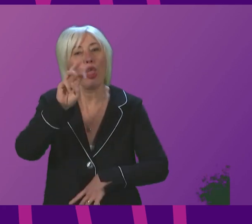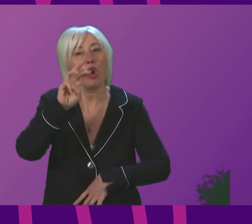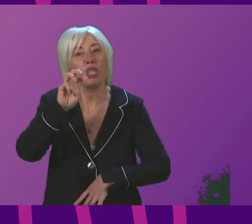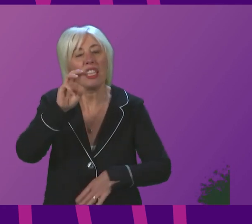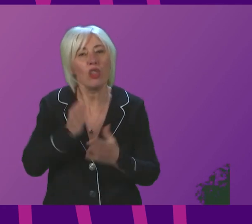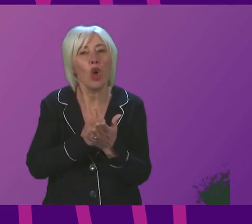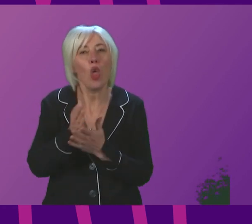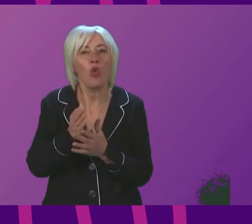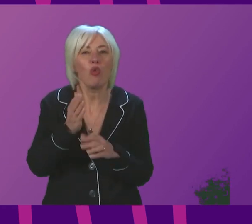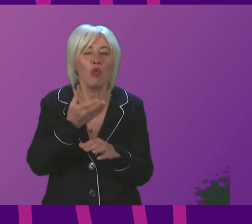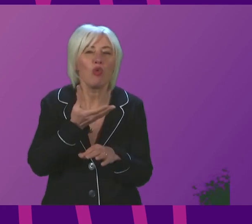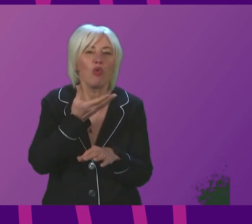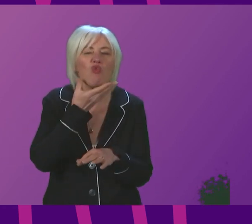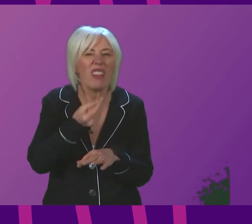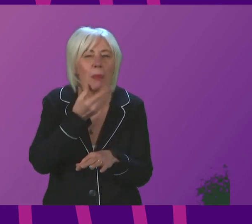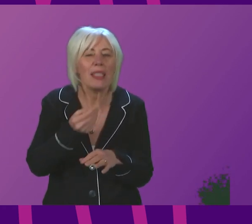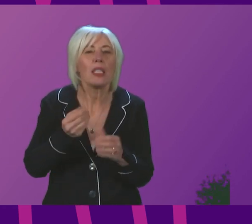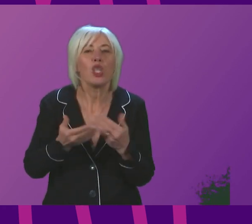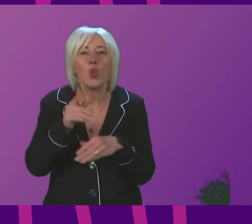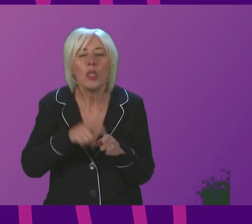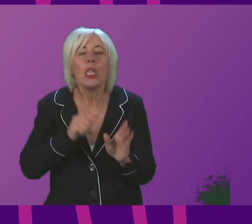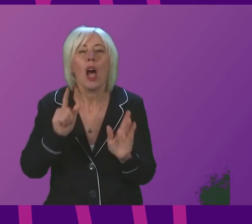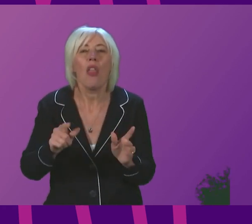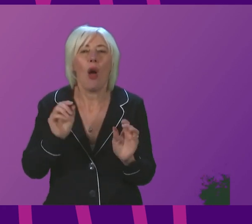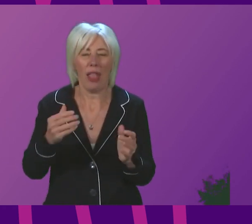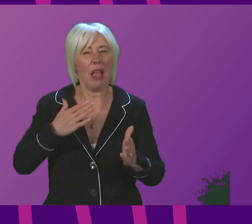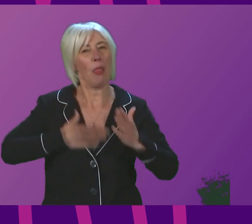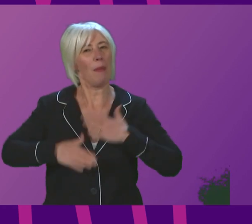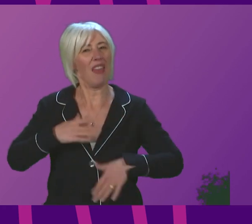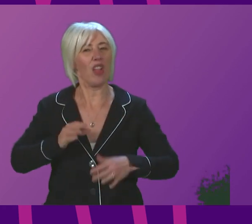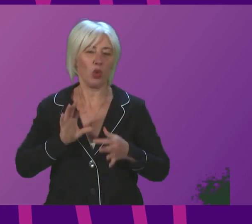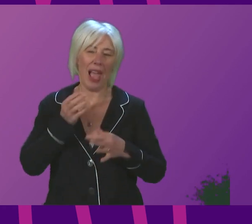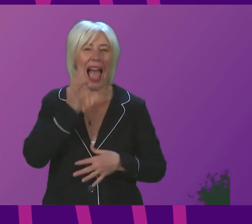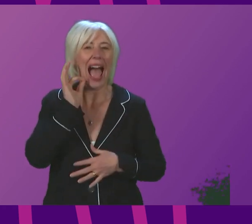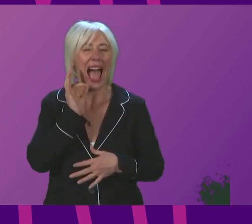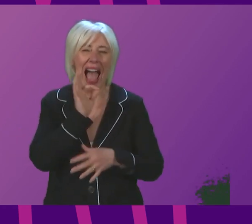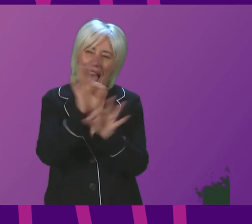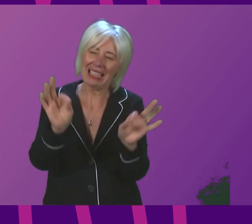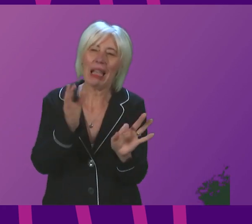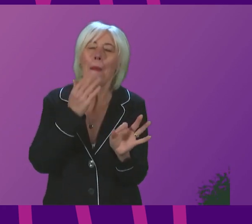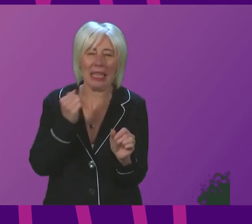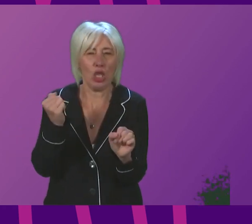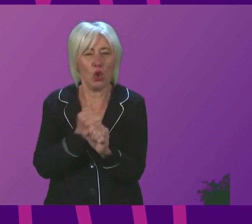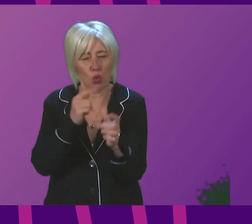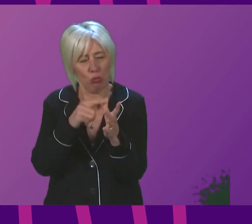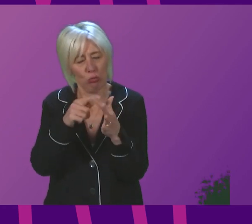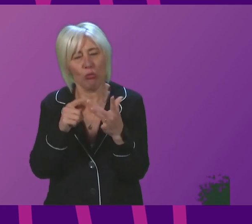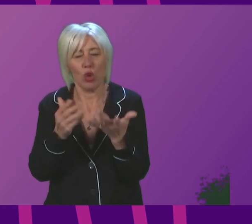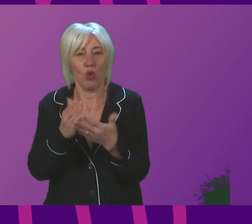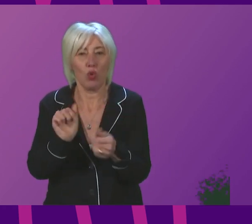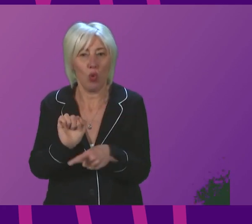the festive period. That will focus on the behaviours we are asking people to adopt over this period to help protect each other.